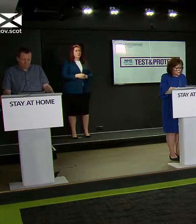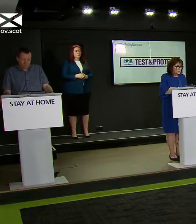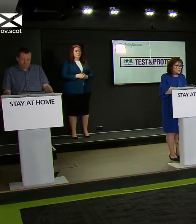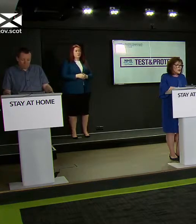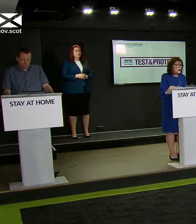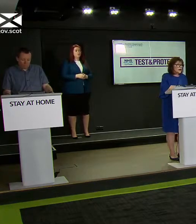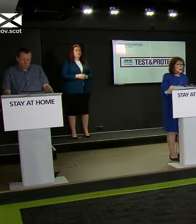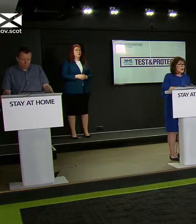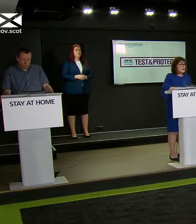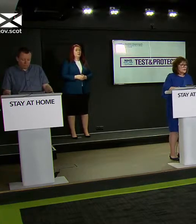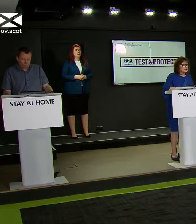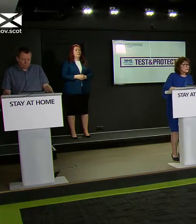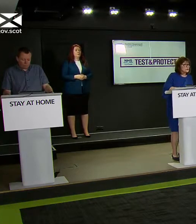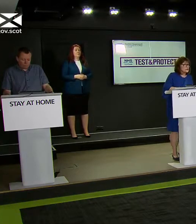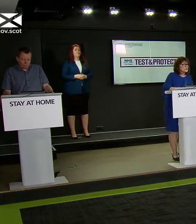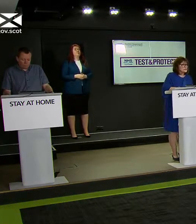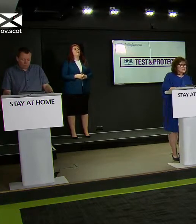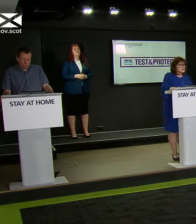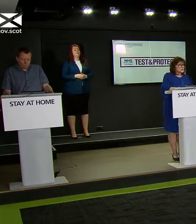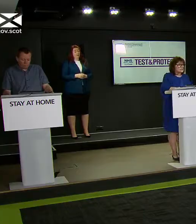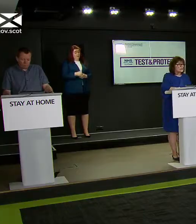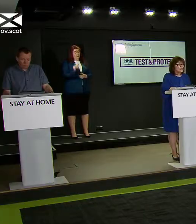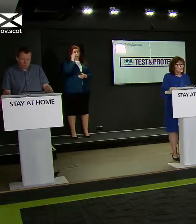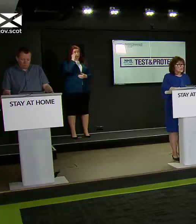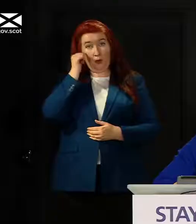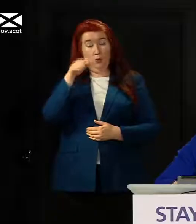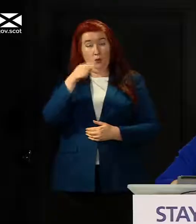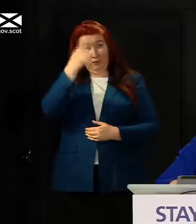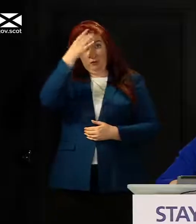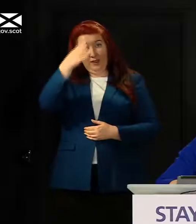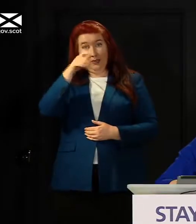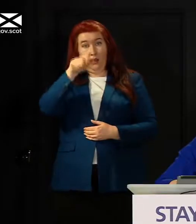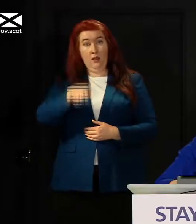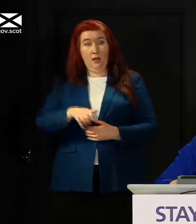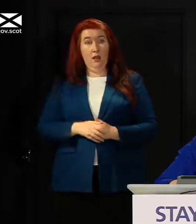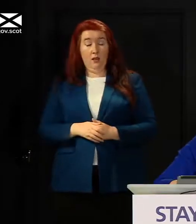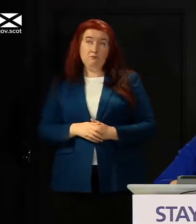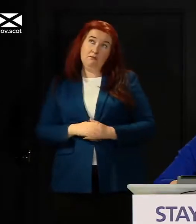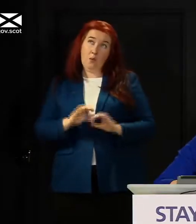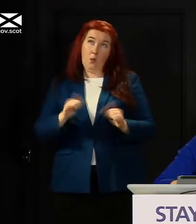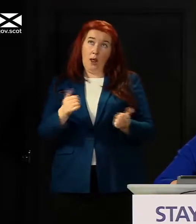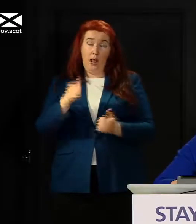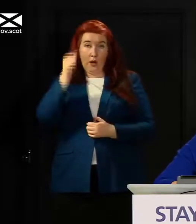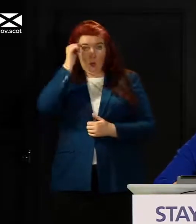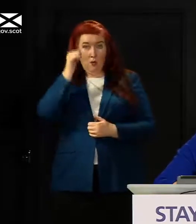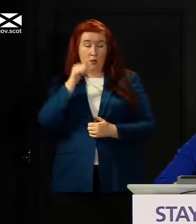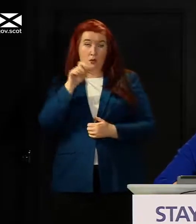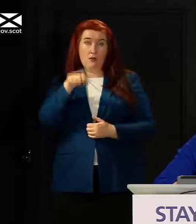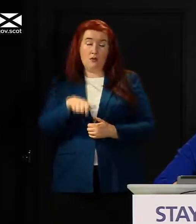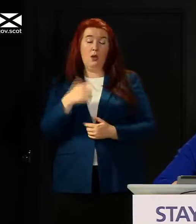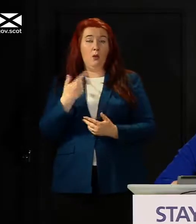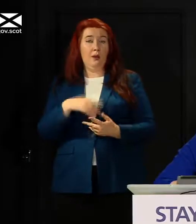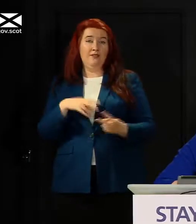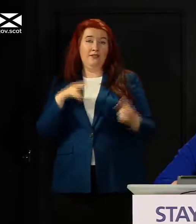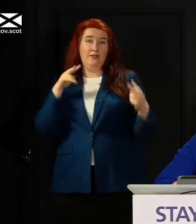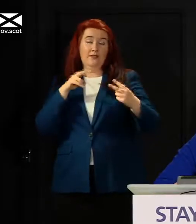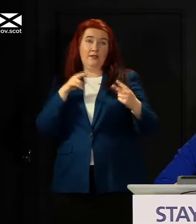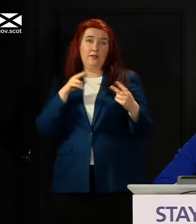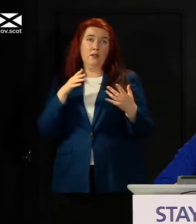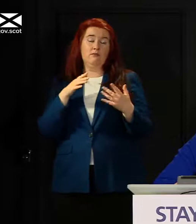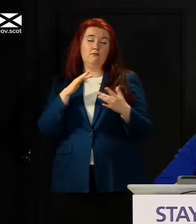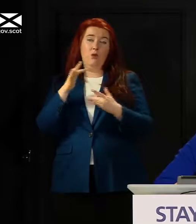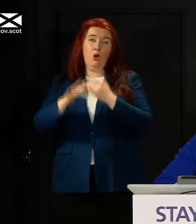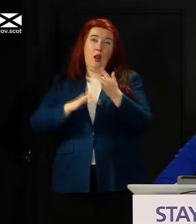So I know Professor Shridhar relatively well in that we have seen each other virtually